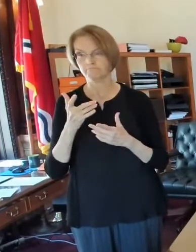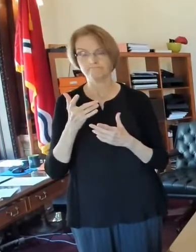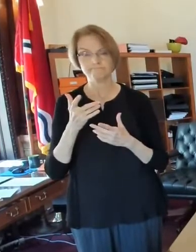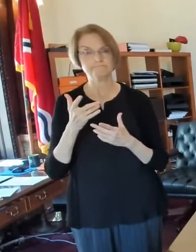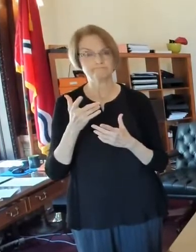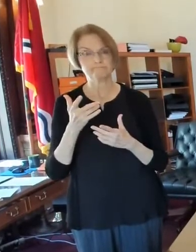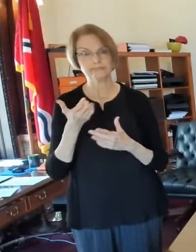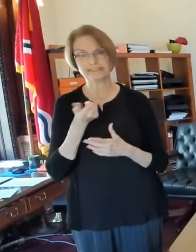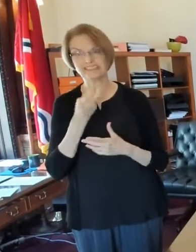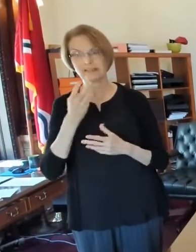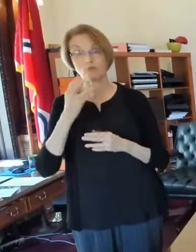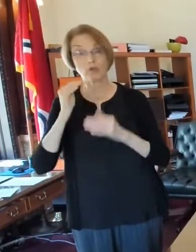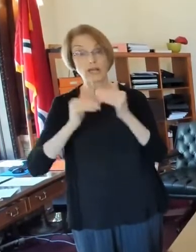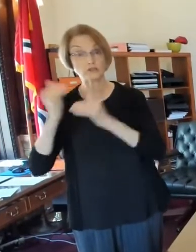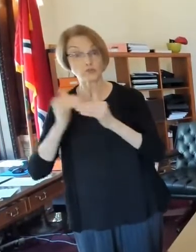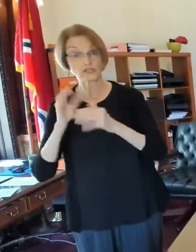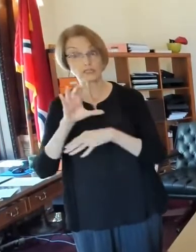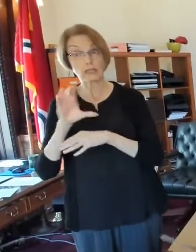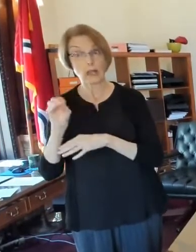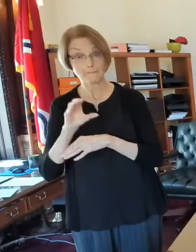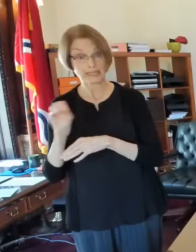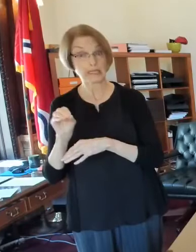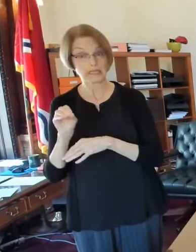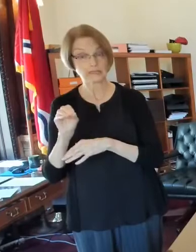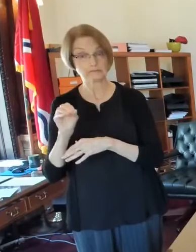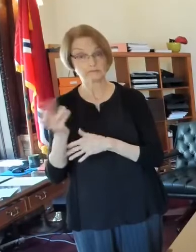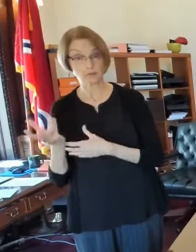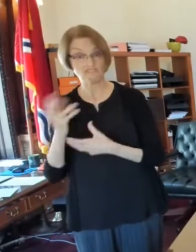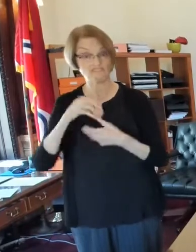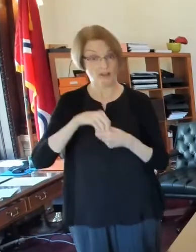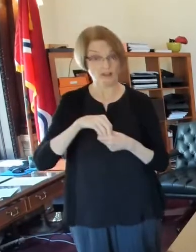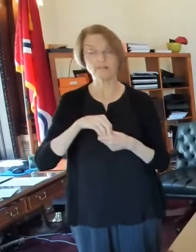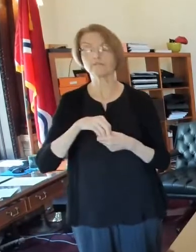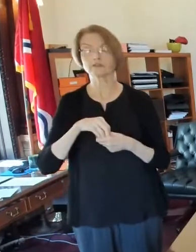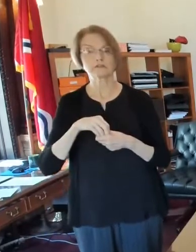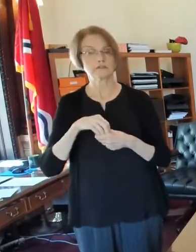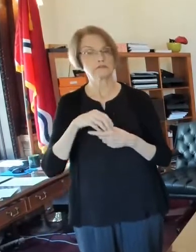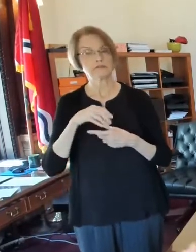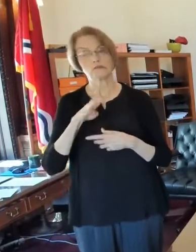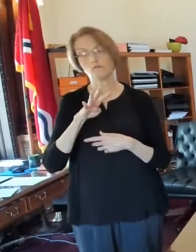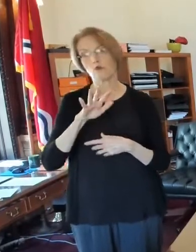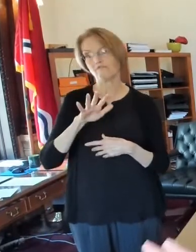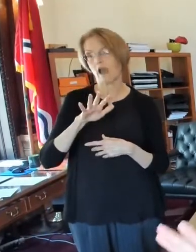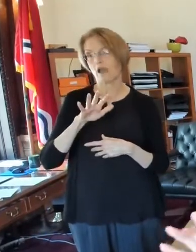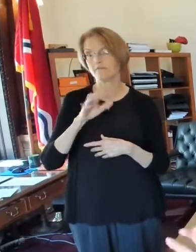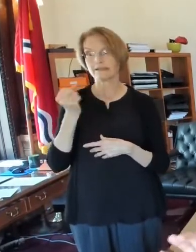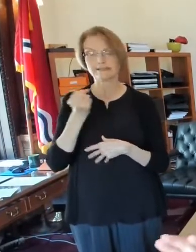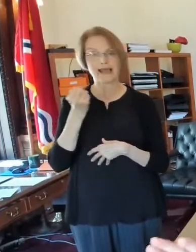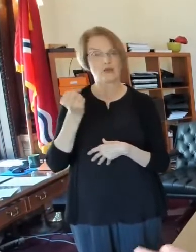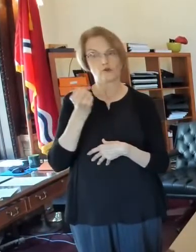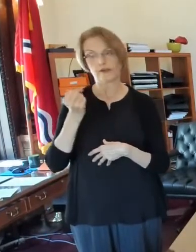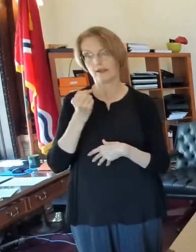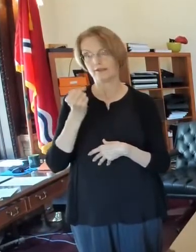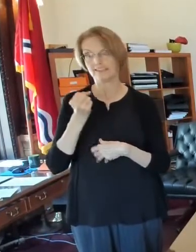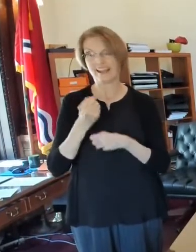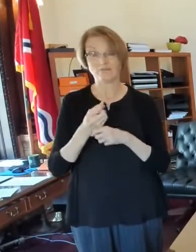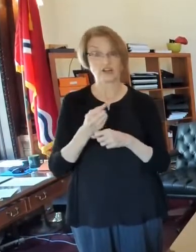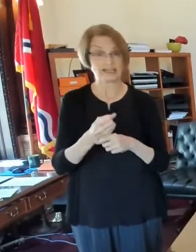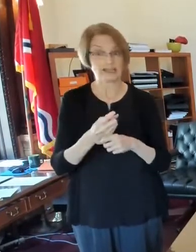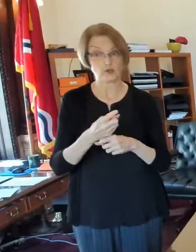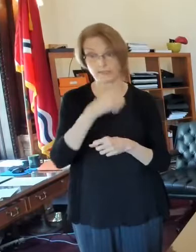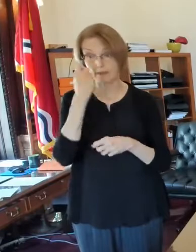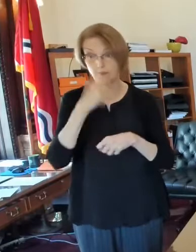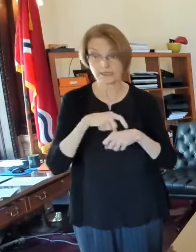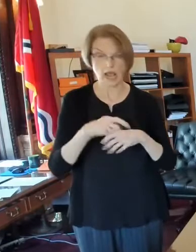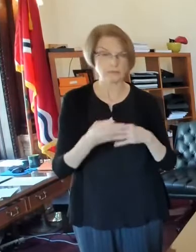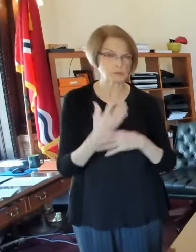number of construction companies were involved. They showed up about four or five Saturdays, uh, a year in the summer,